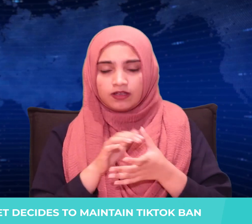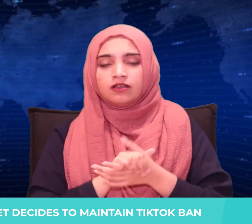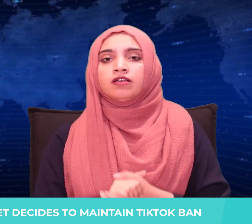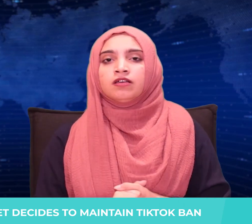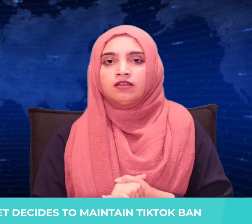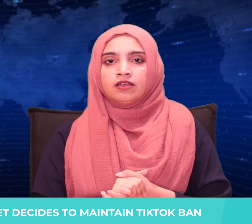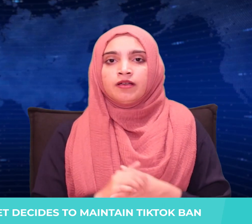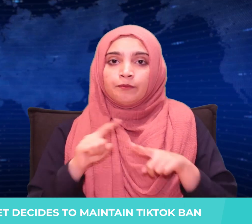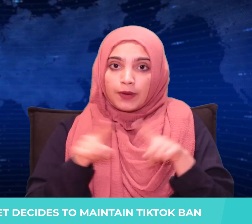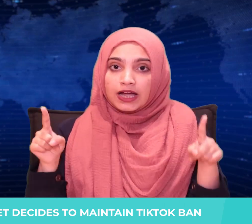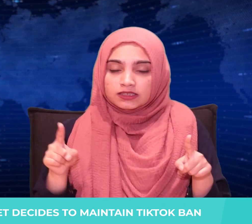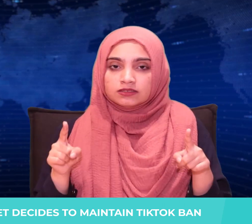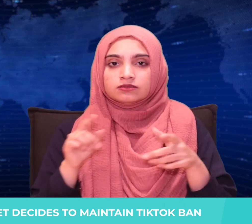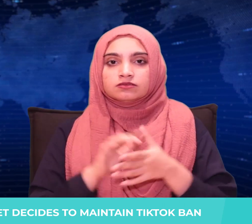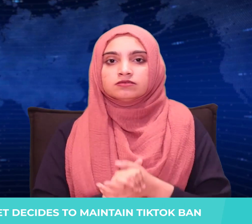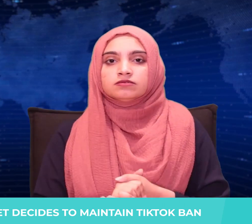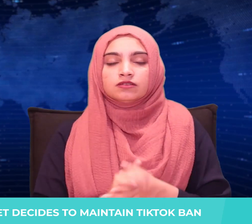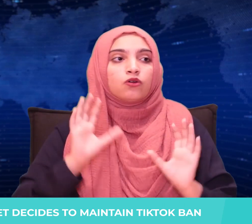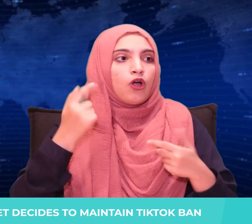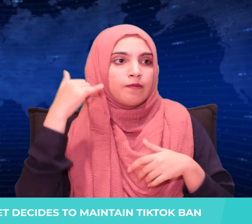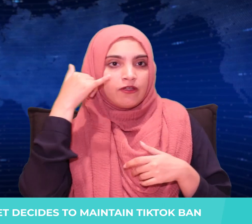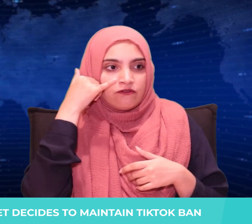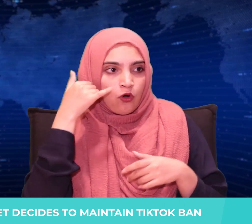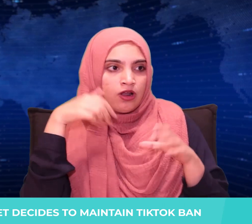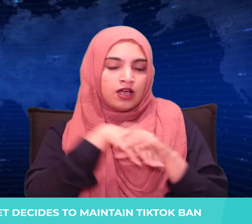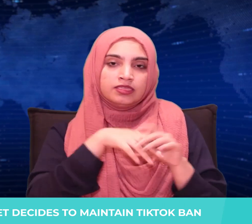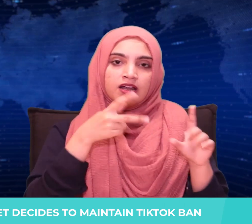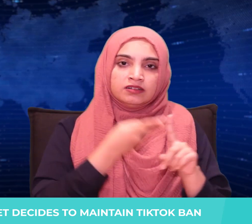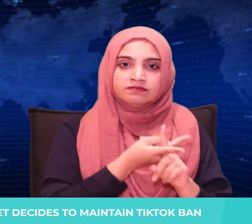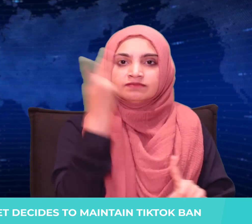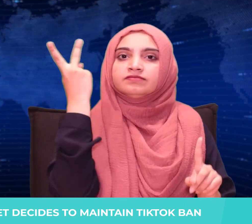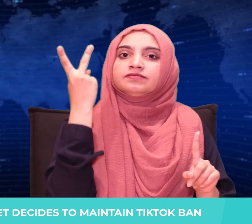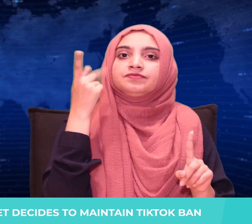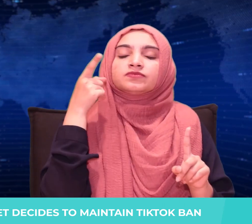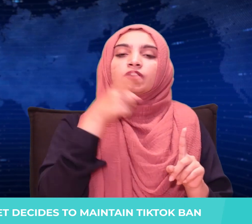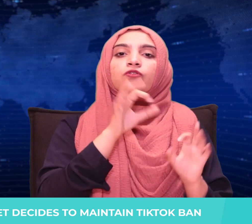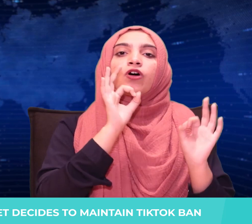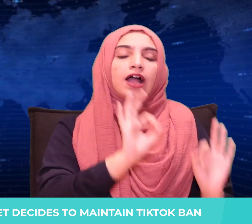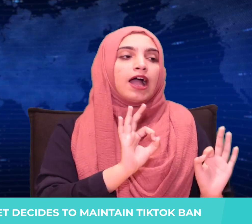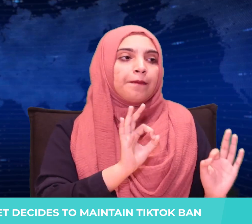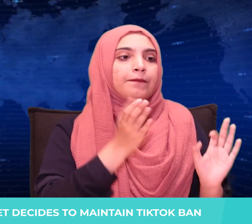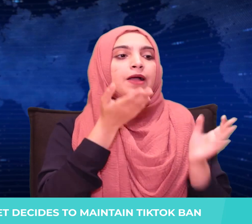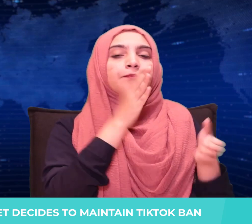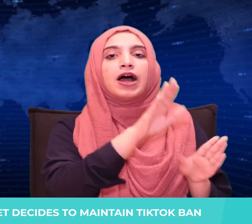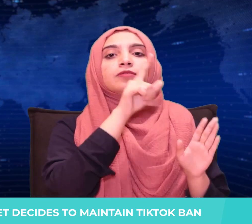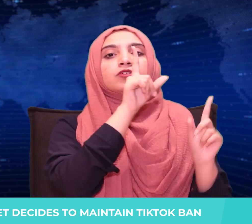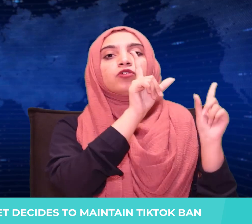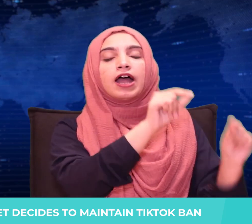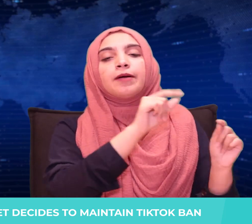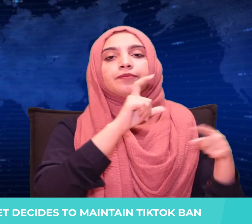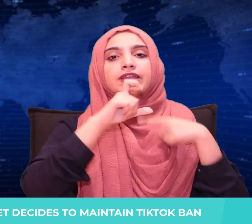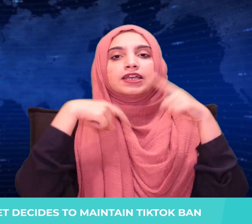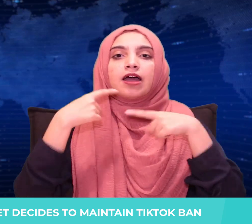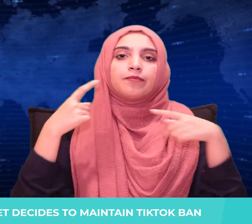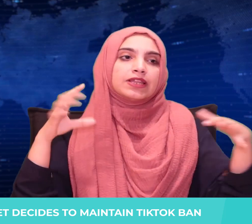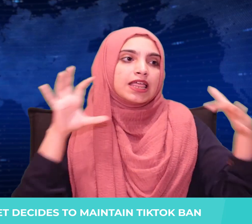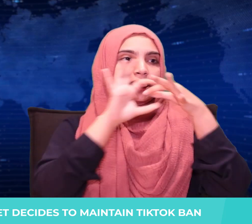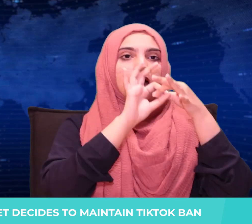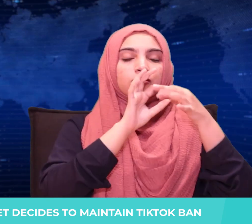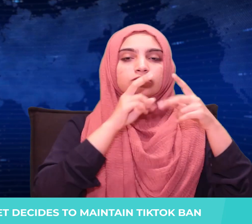However, unlocking a mobile phone removes it from the company's network, allowing the phone owner to subscribe